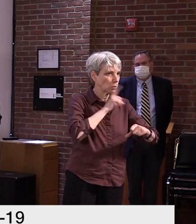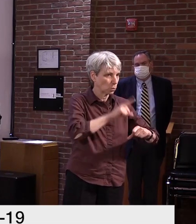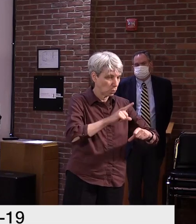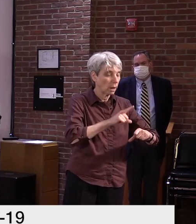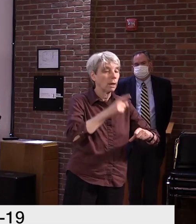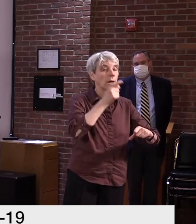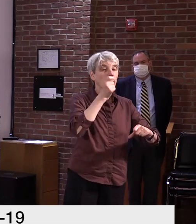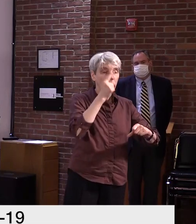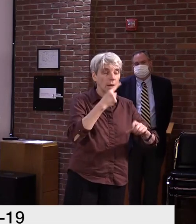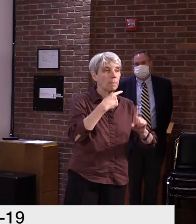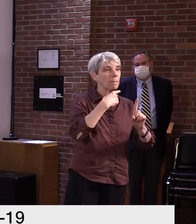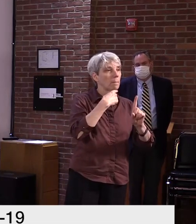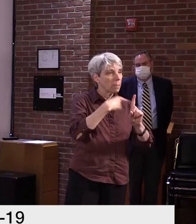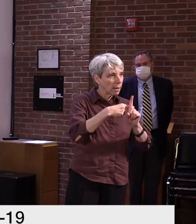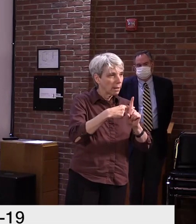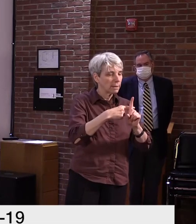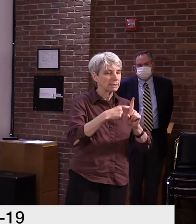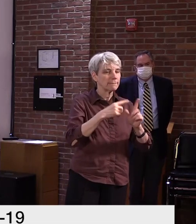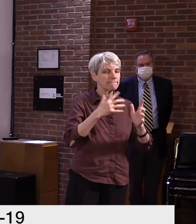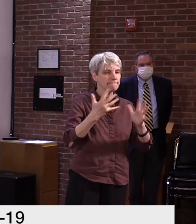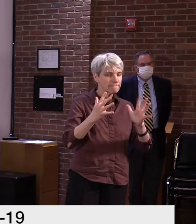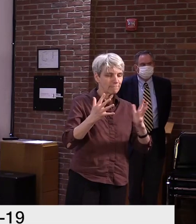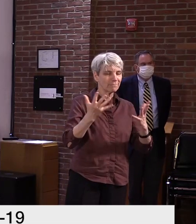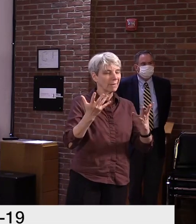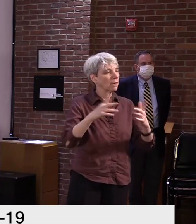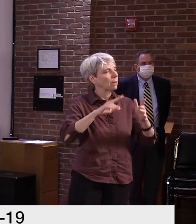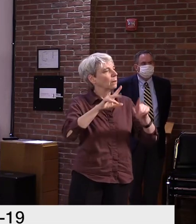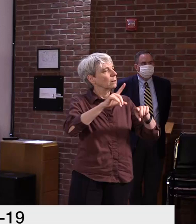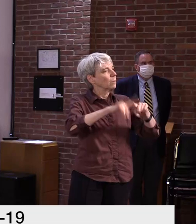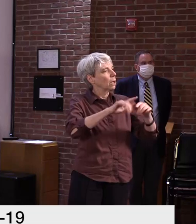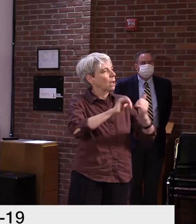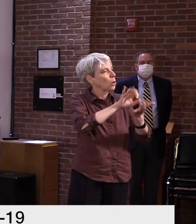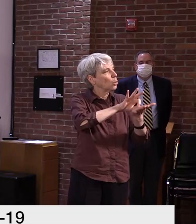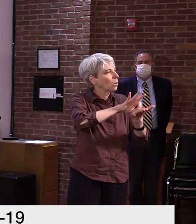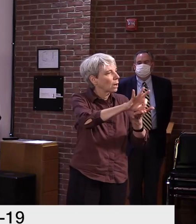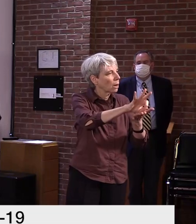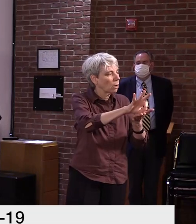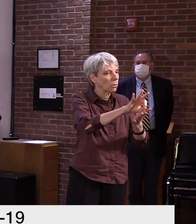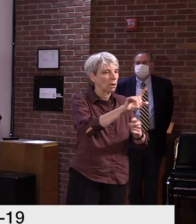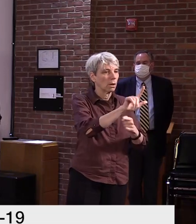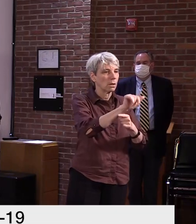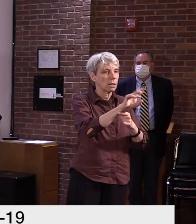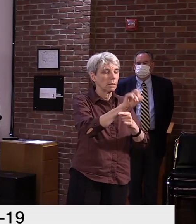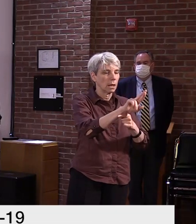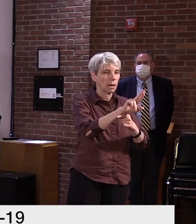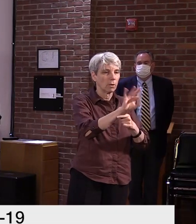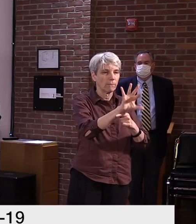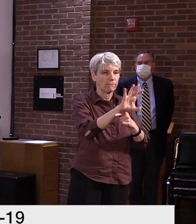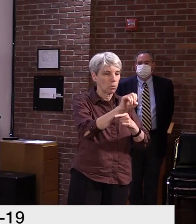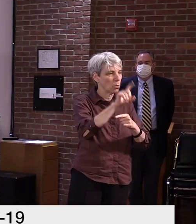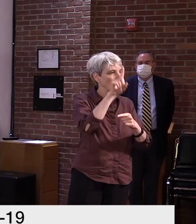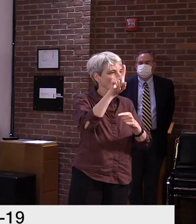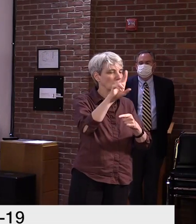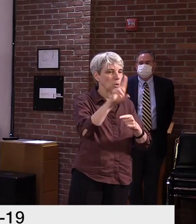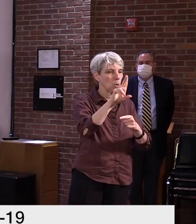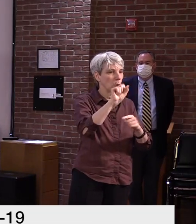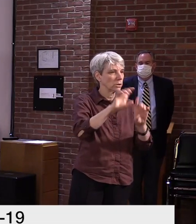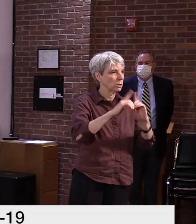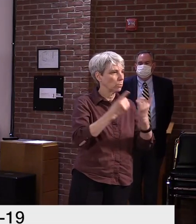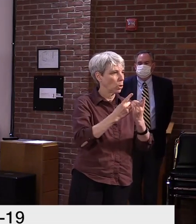some of it is in the definitions and what the Bureau of Labor Statistics defines as labor force.